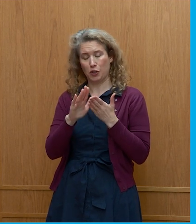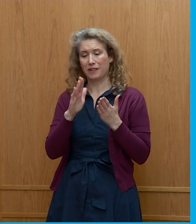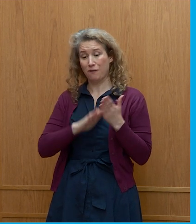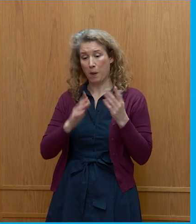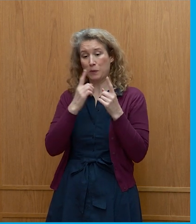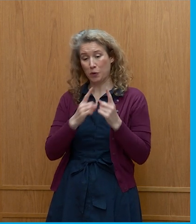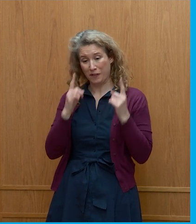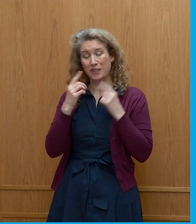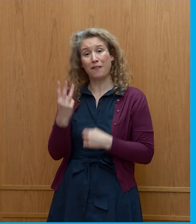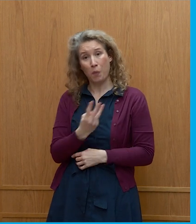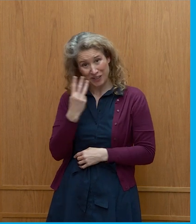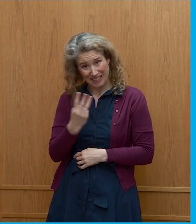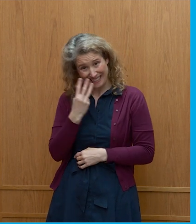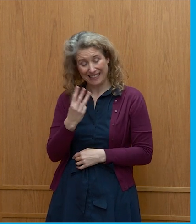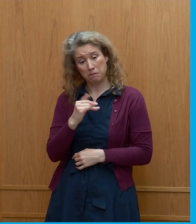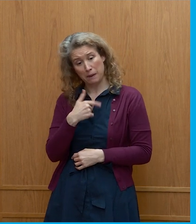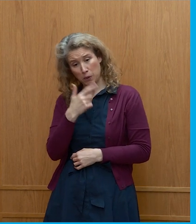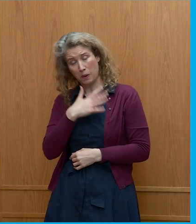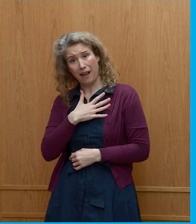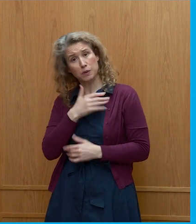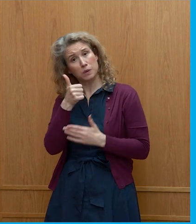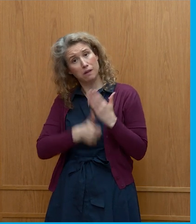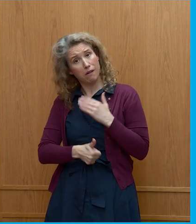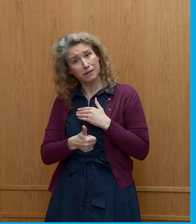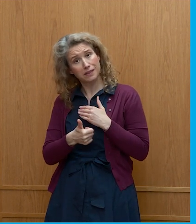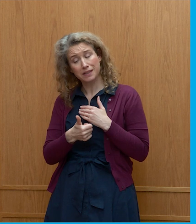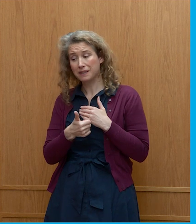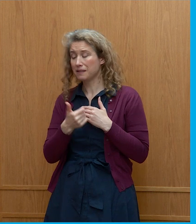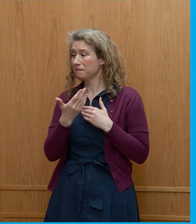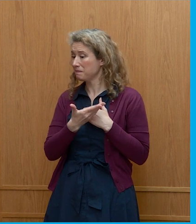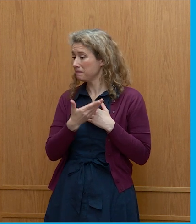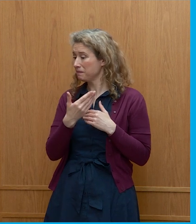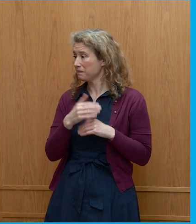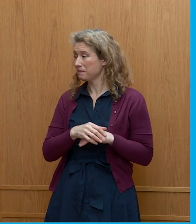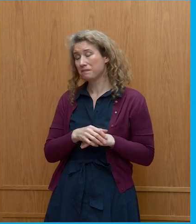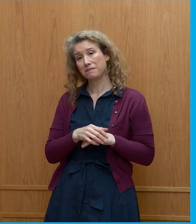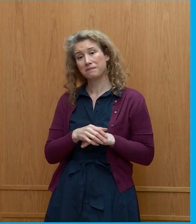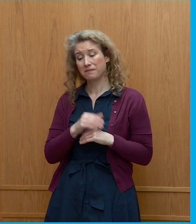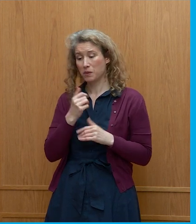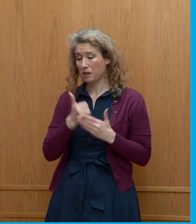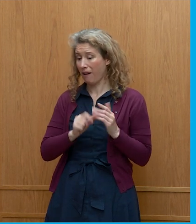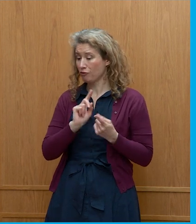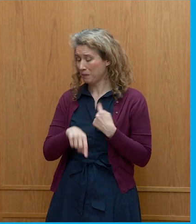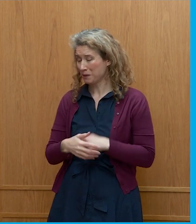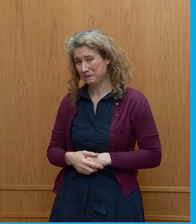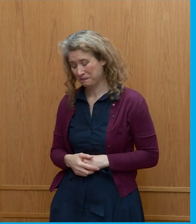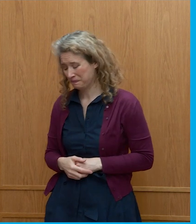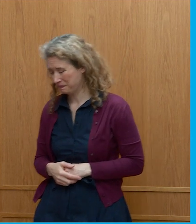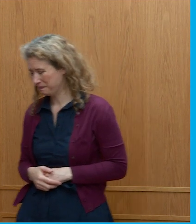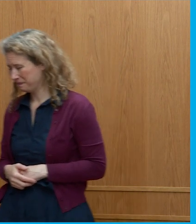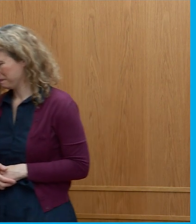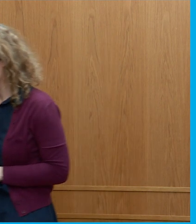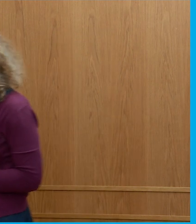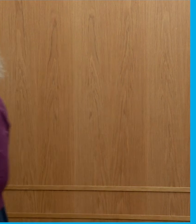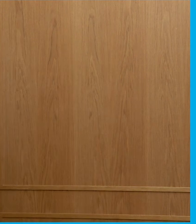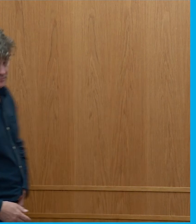the University of Washington, perhaps our guest from Washington, D.C. could start us off. Sure, sure.